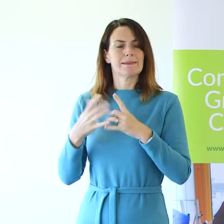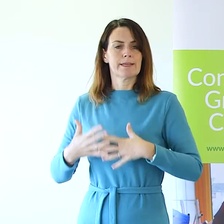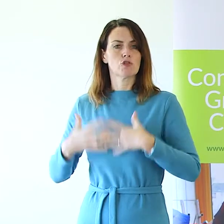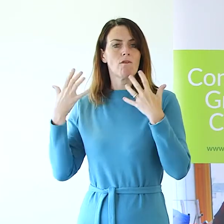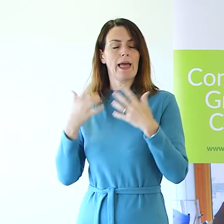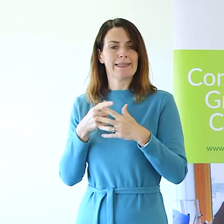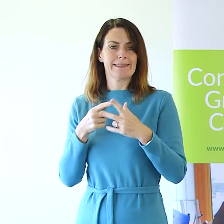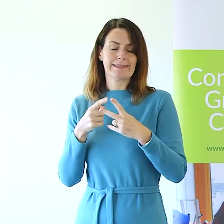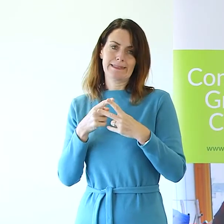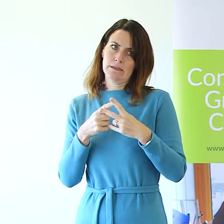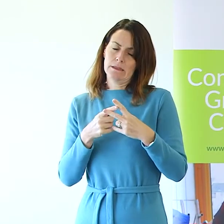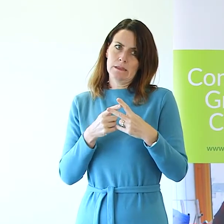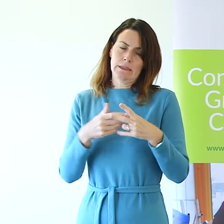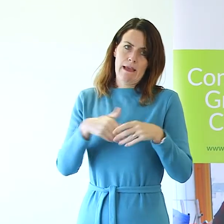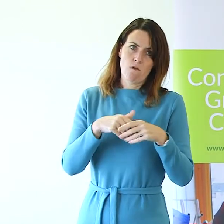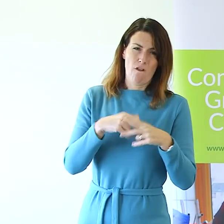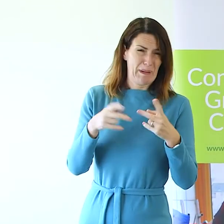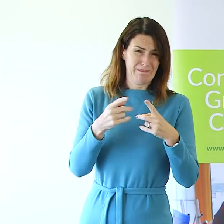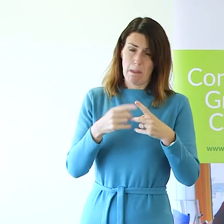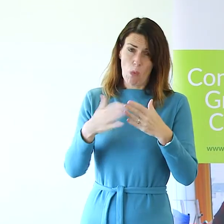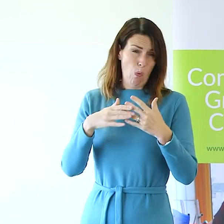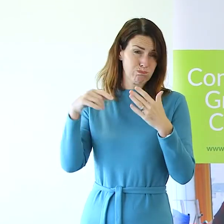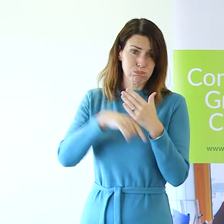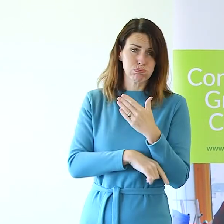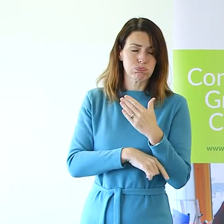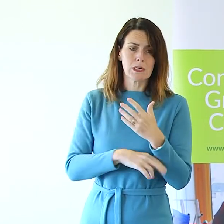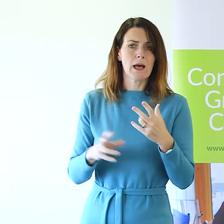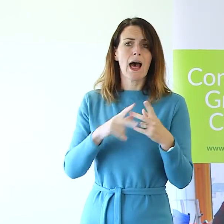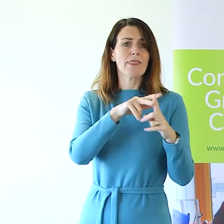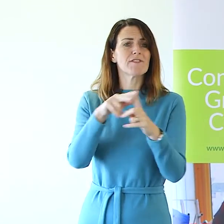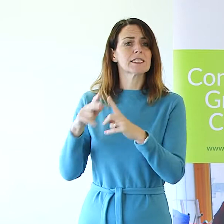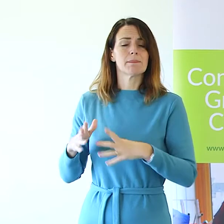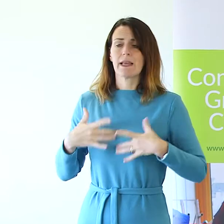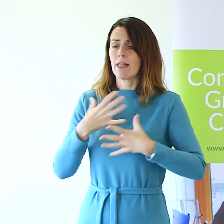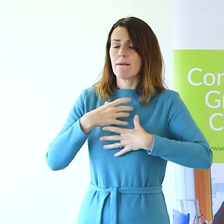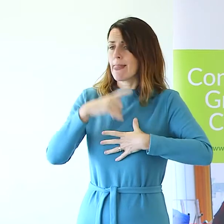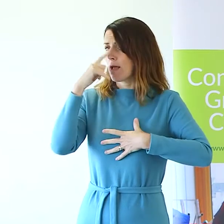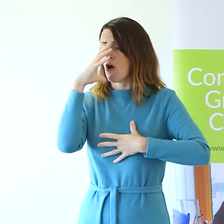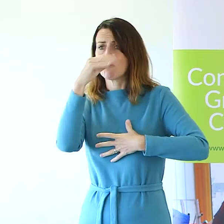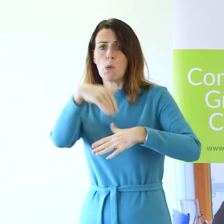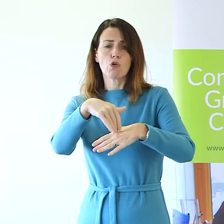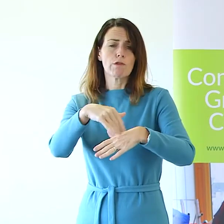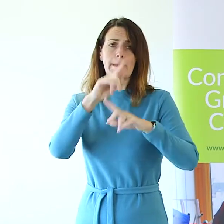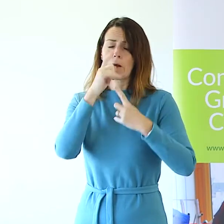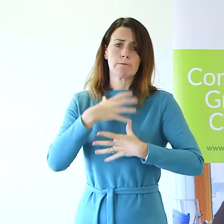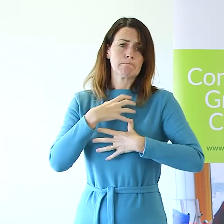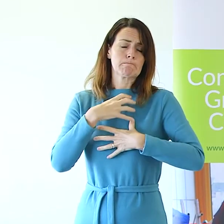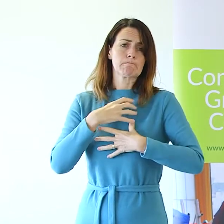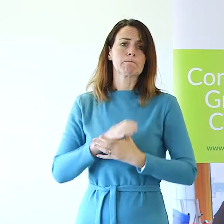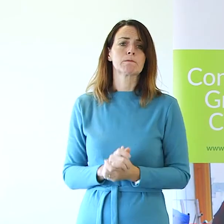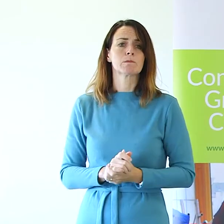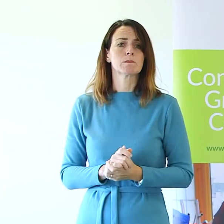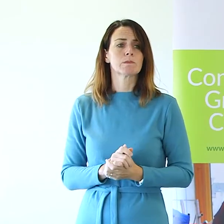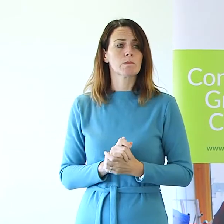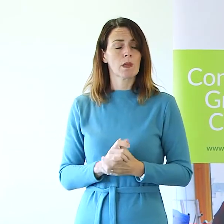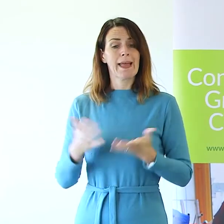is only part of the story, as many victims feel afraid or are reluctant to report the crimes. Out of